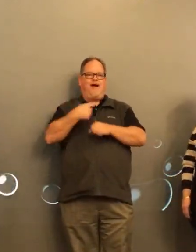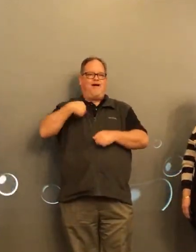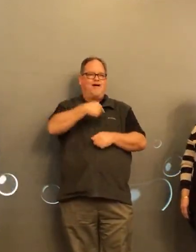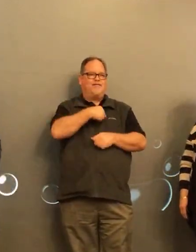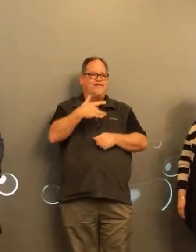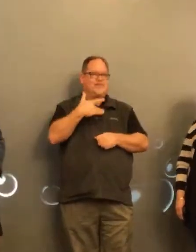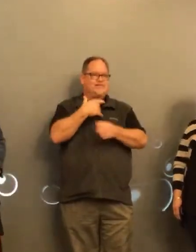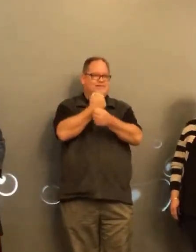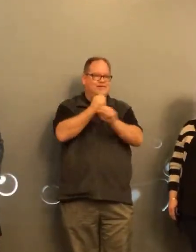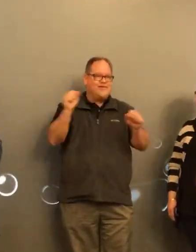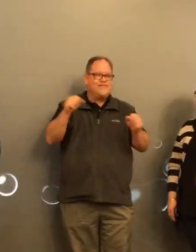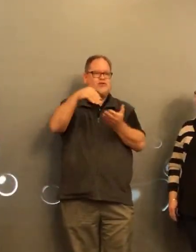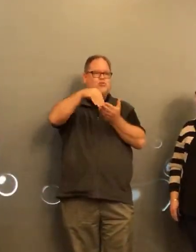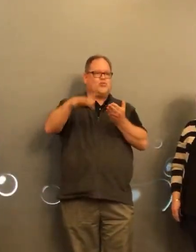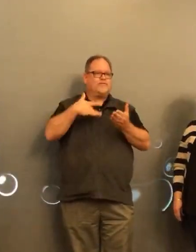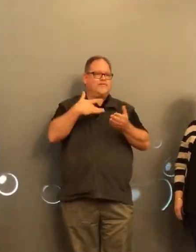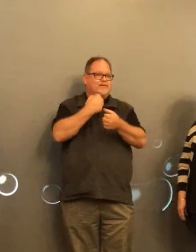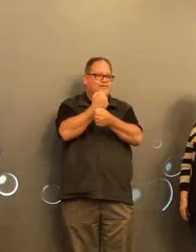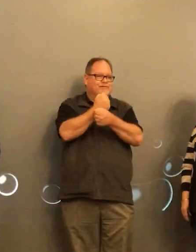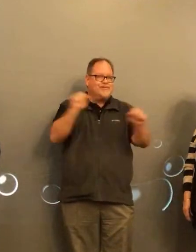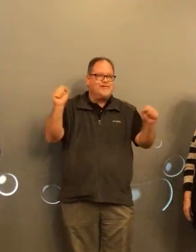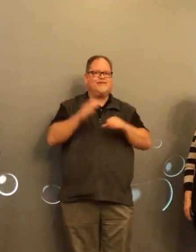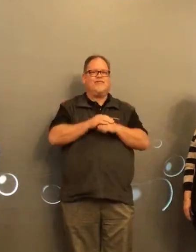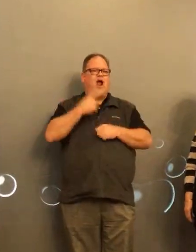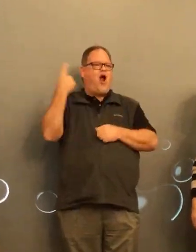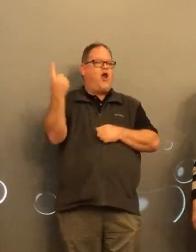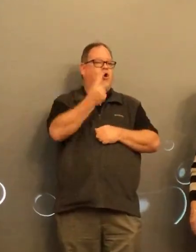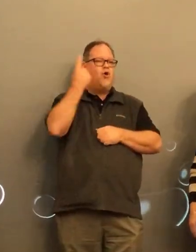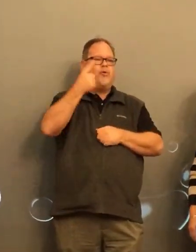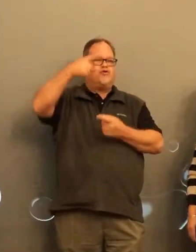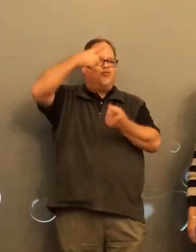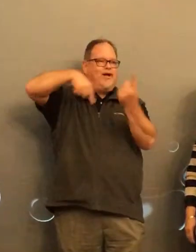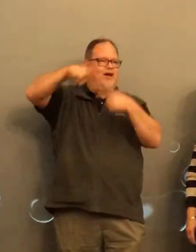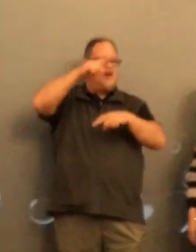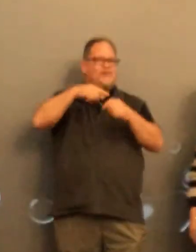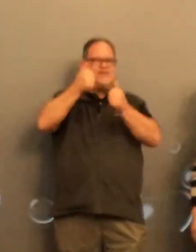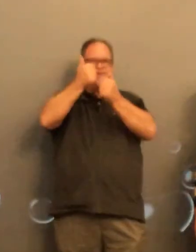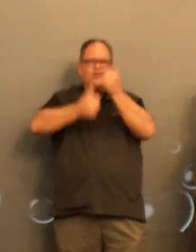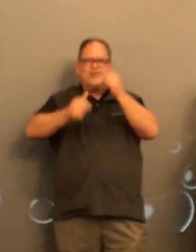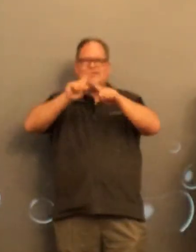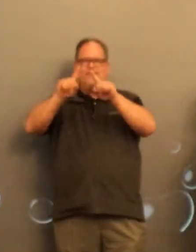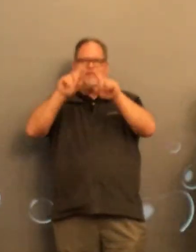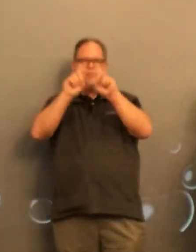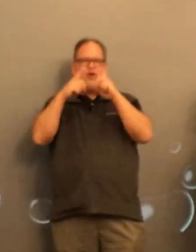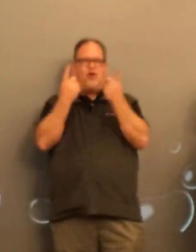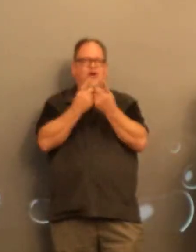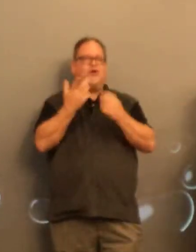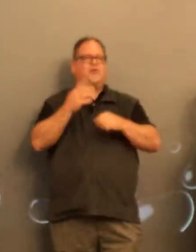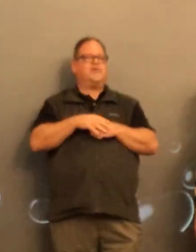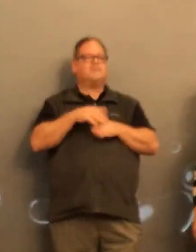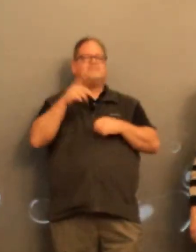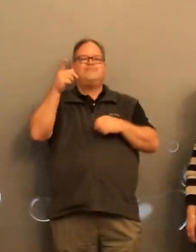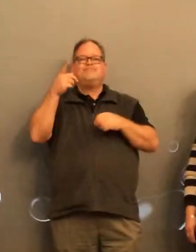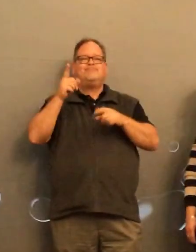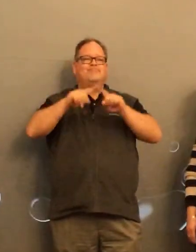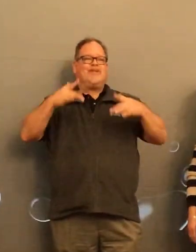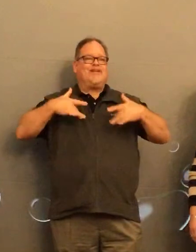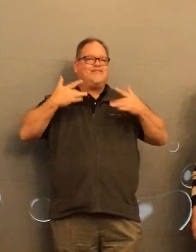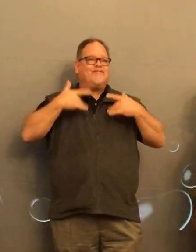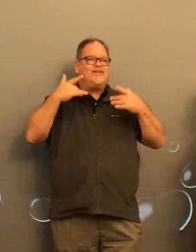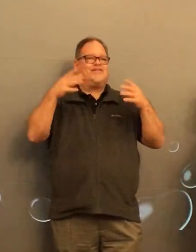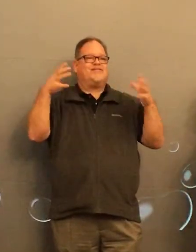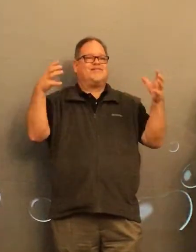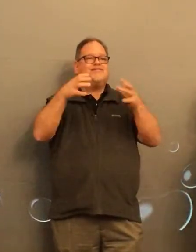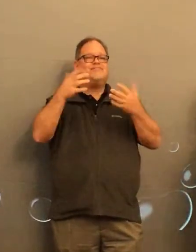he had the ability to always make us and the students feel safe here he was always around for every